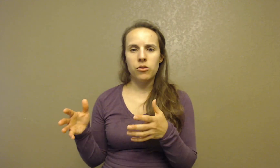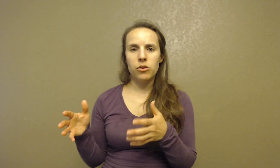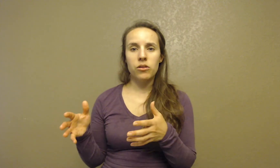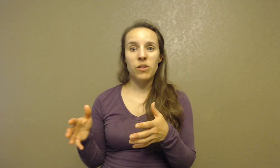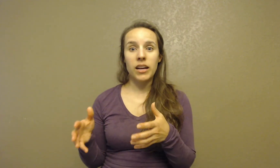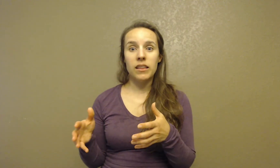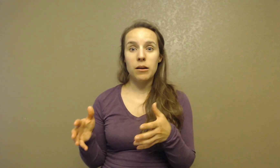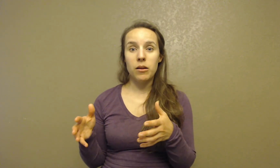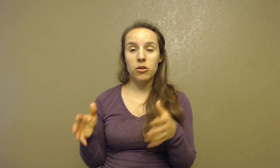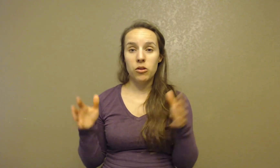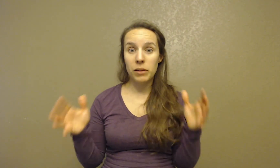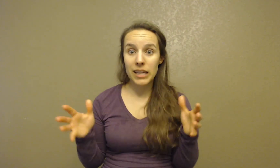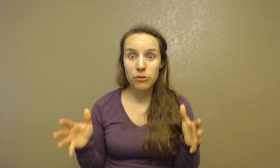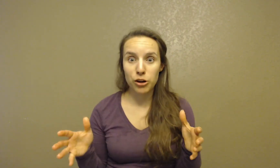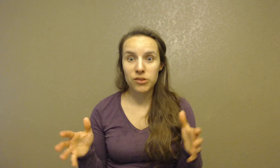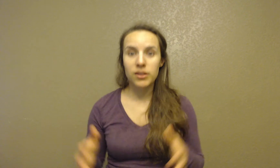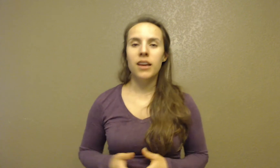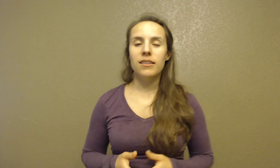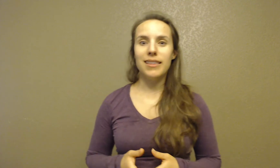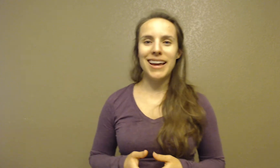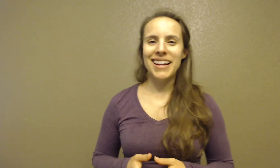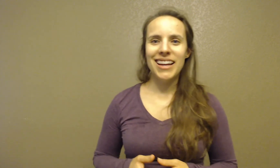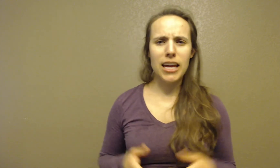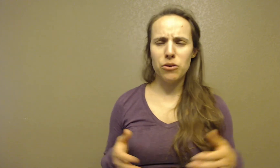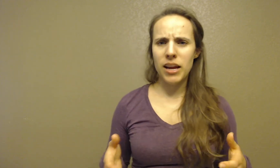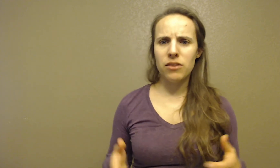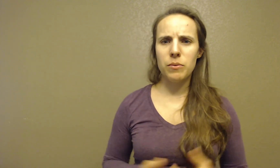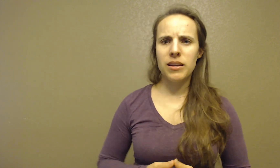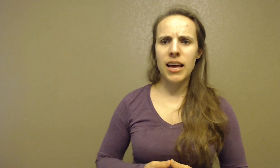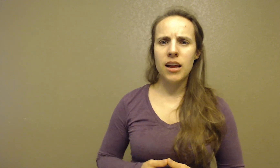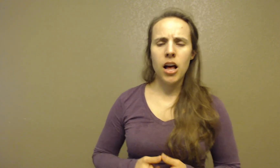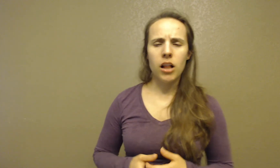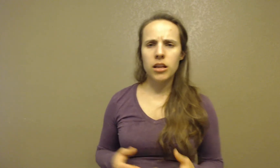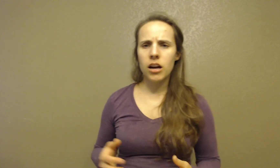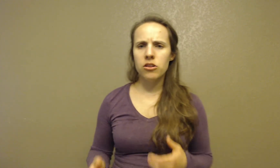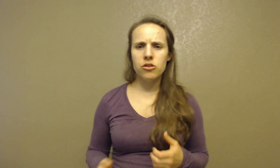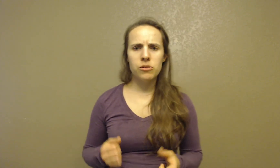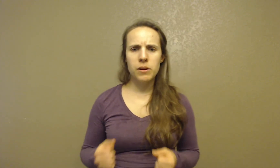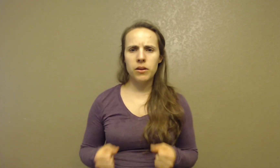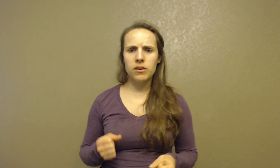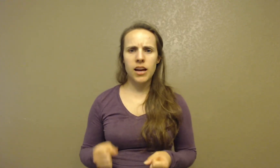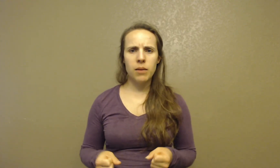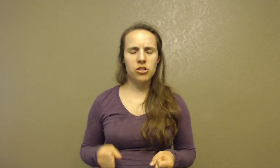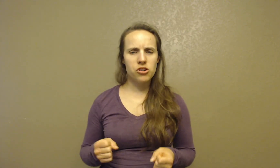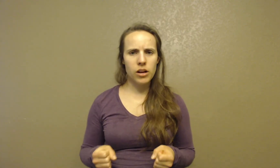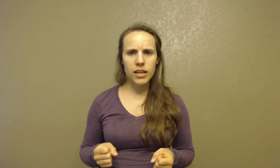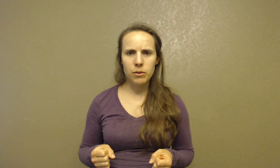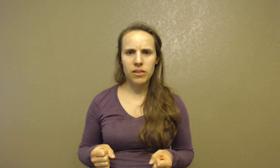crucified, and then the believers said that He had raised from the dead a lot of the Jewish people at the time were struggling with